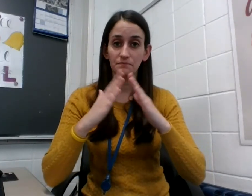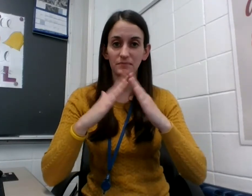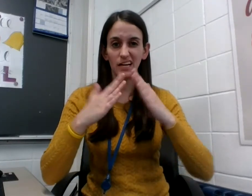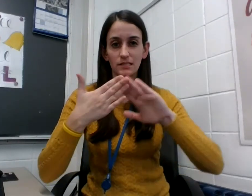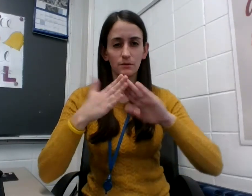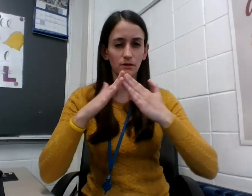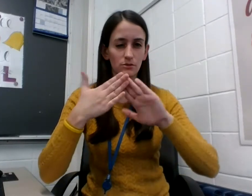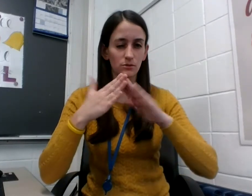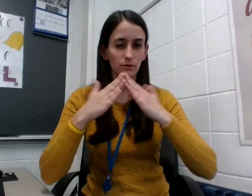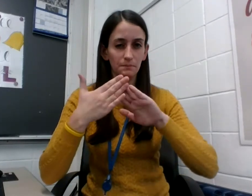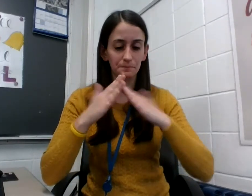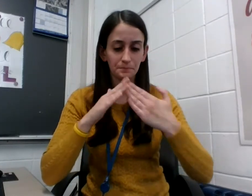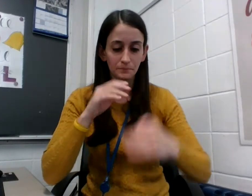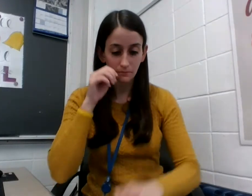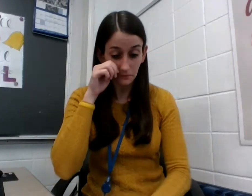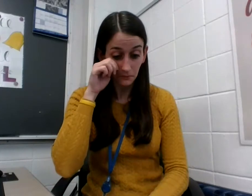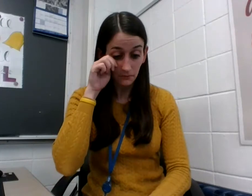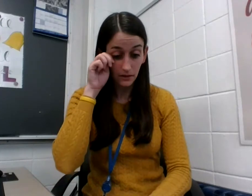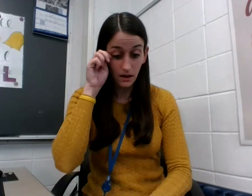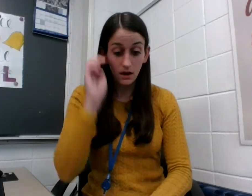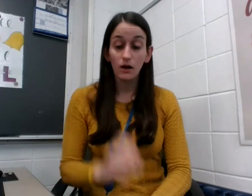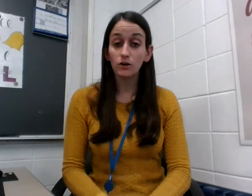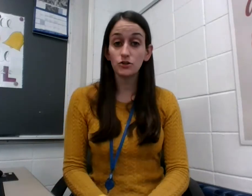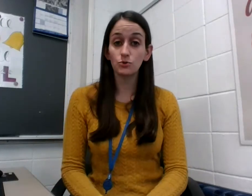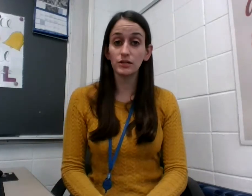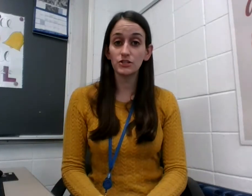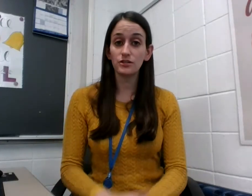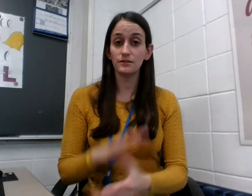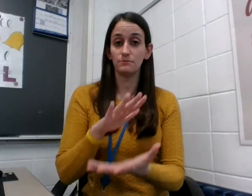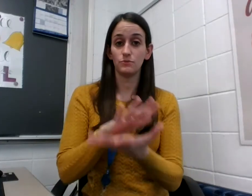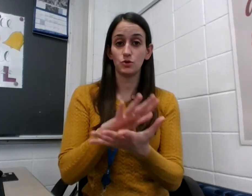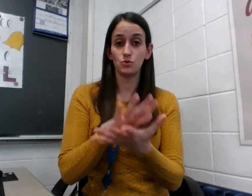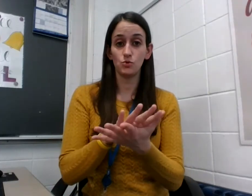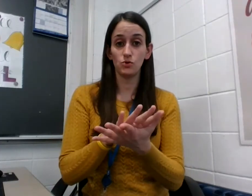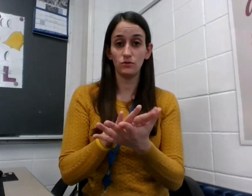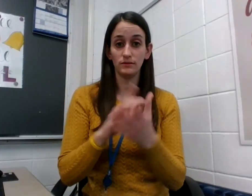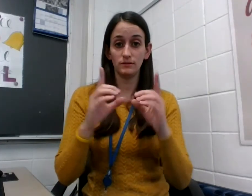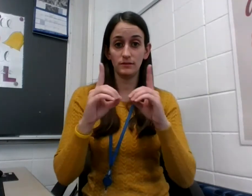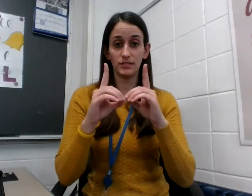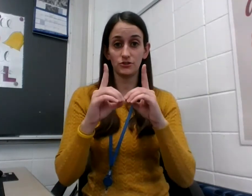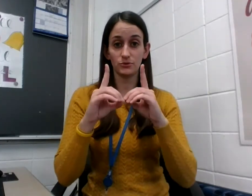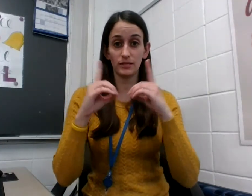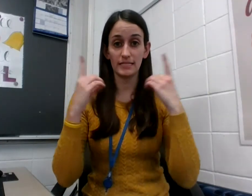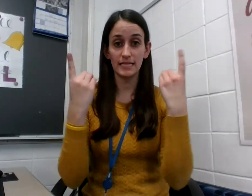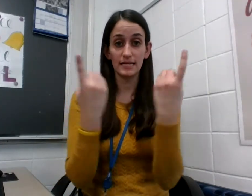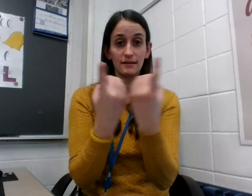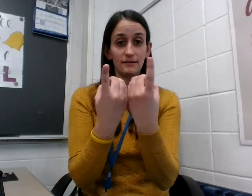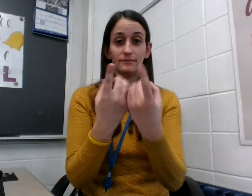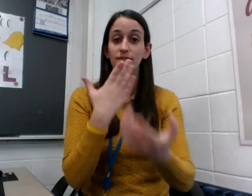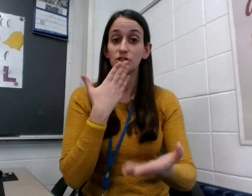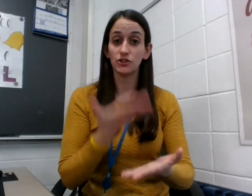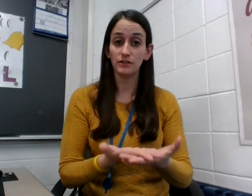I typically use this one. A good school district, school districts with a D, good.